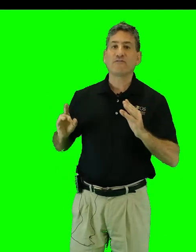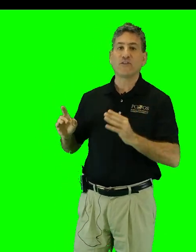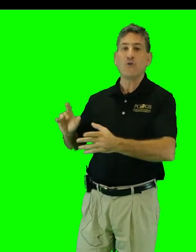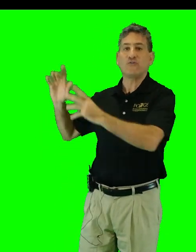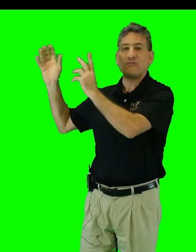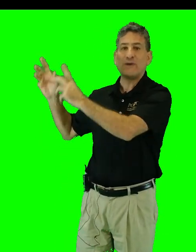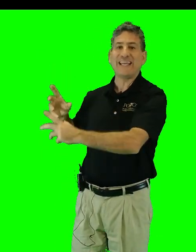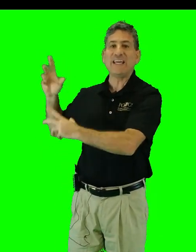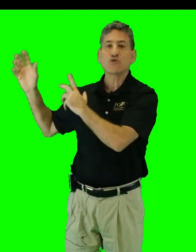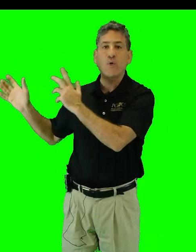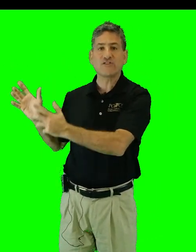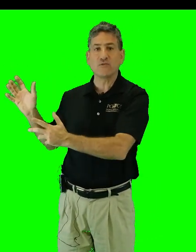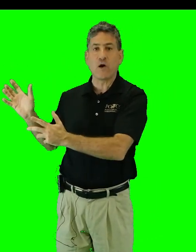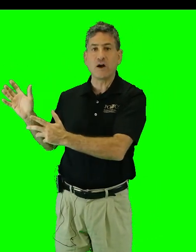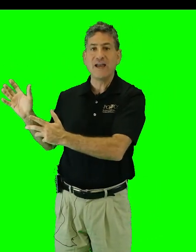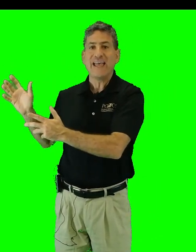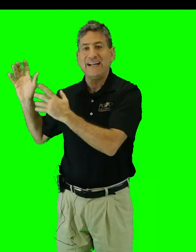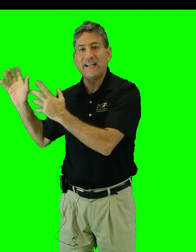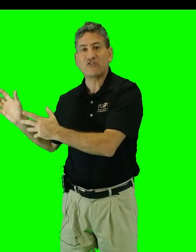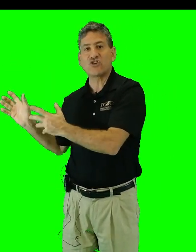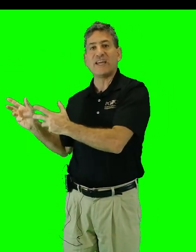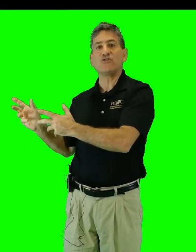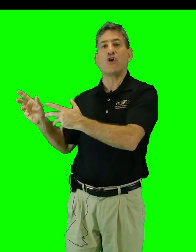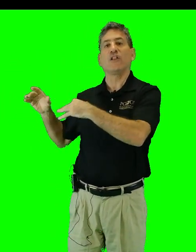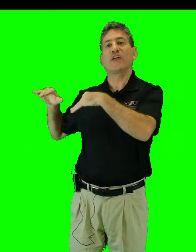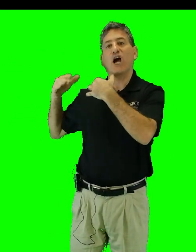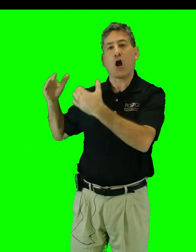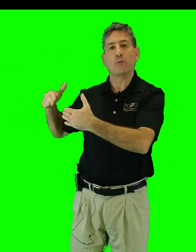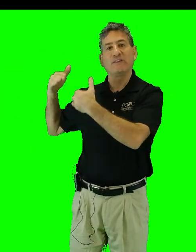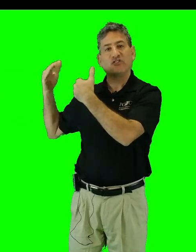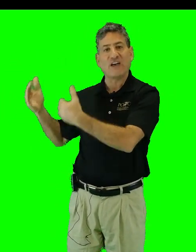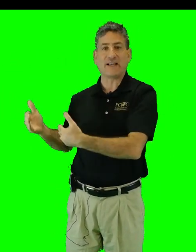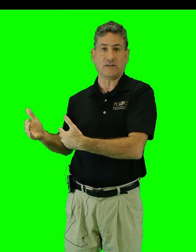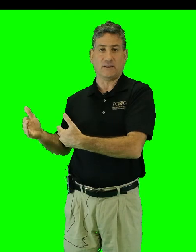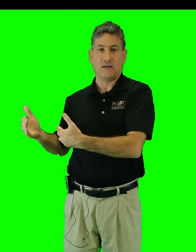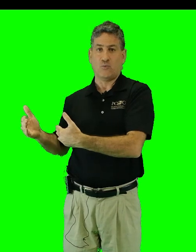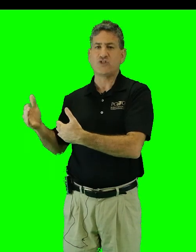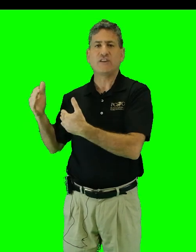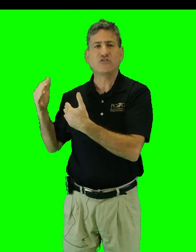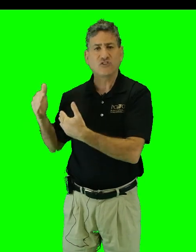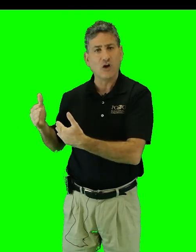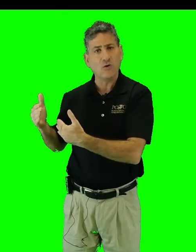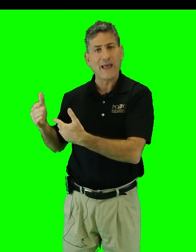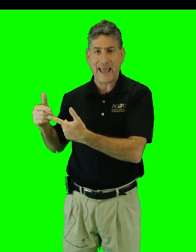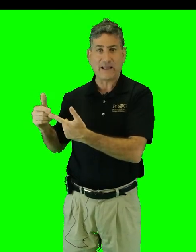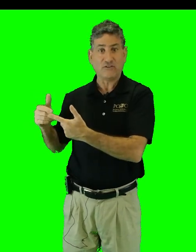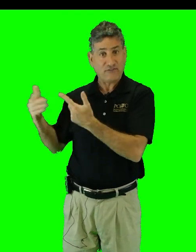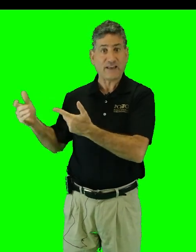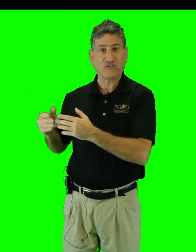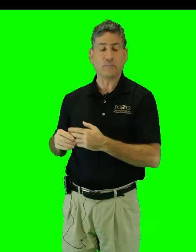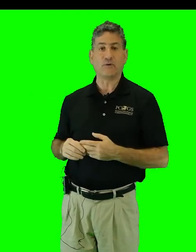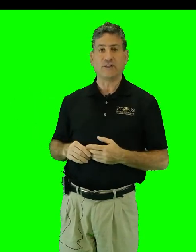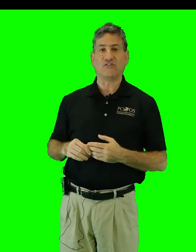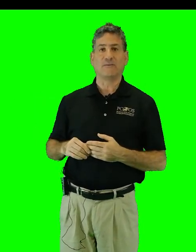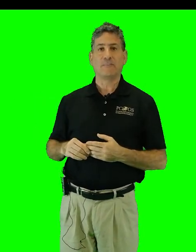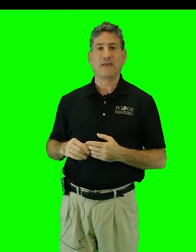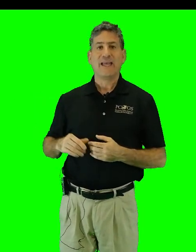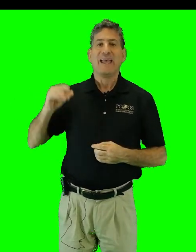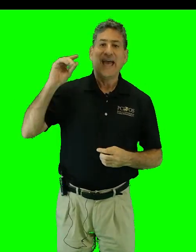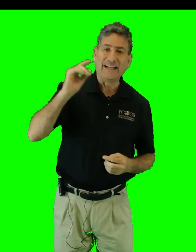flows between each reservoir in an exchange called the carbon cycle, which has slow and fast components. Any